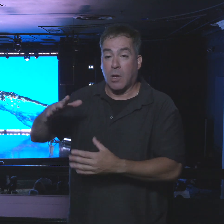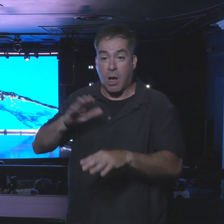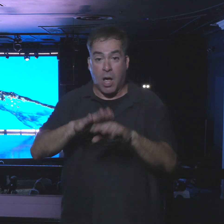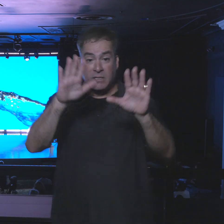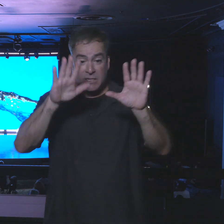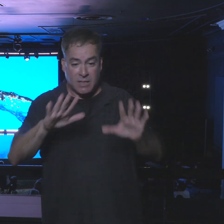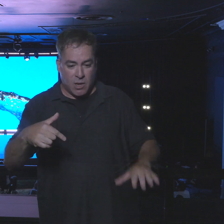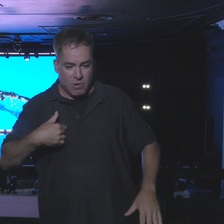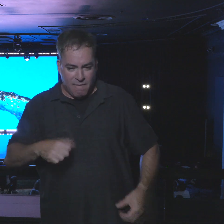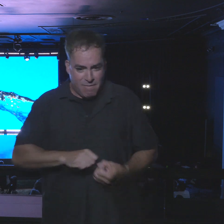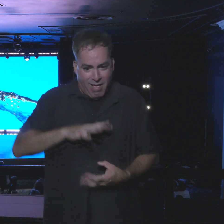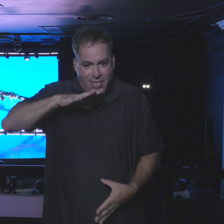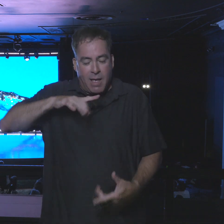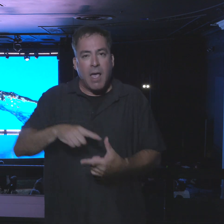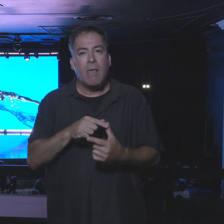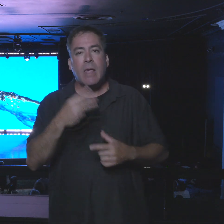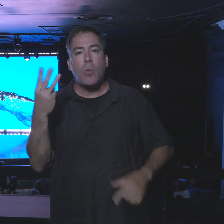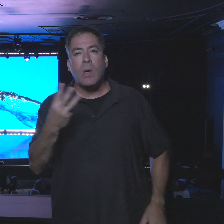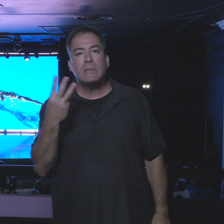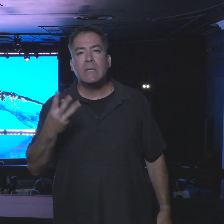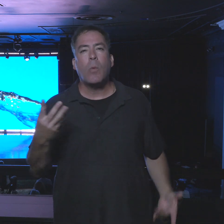But by Wednesday, we're like,